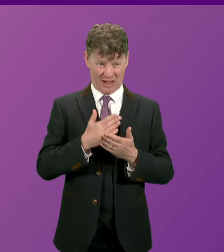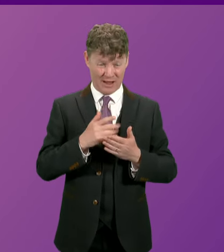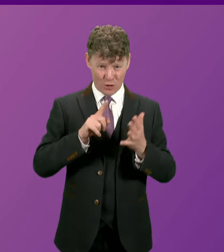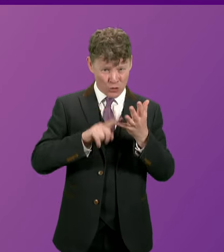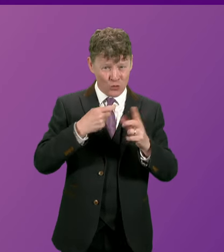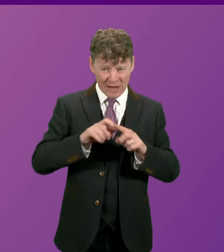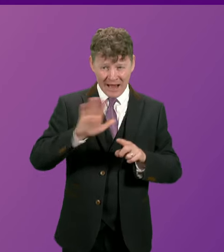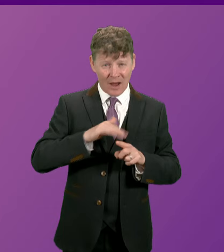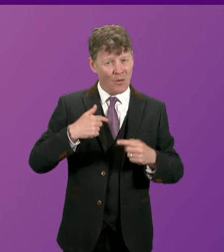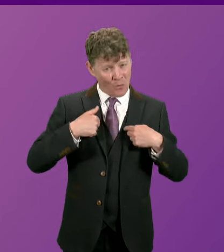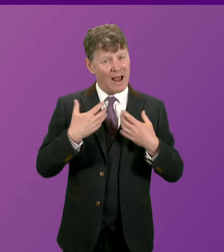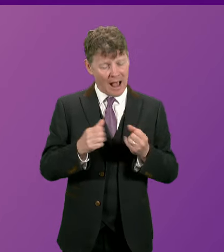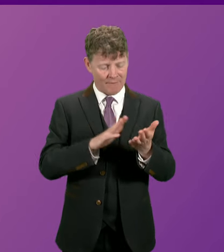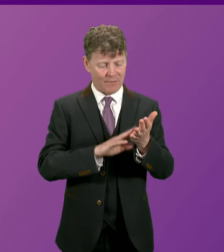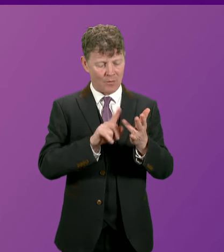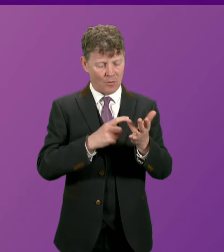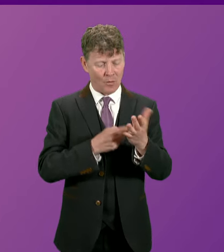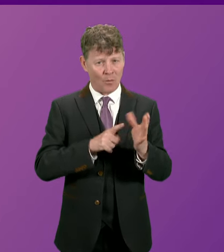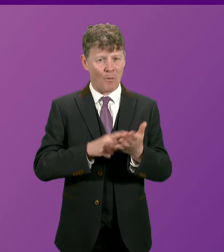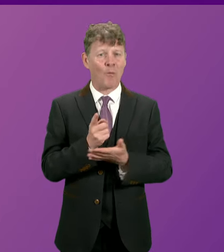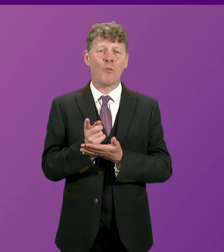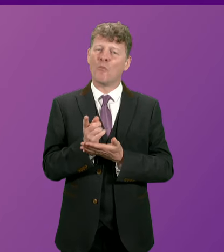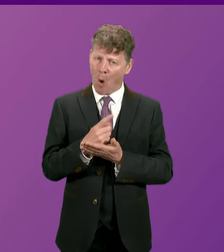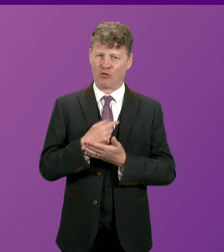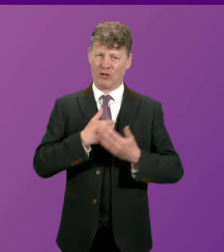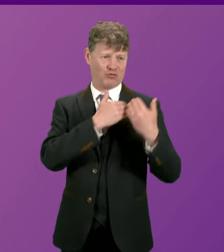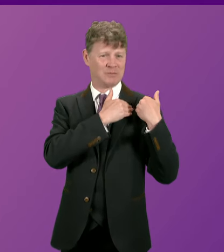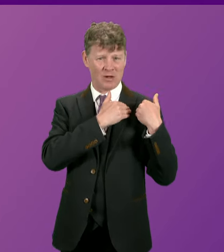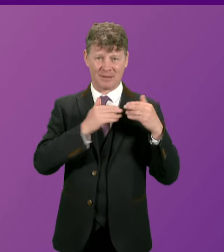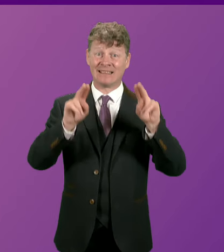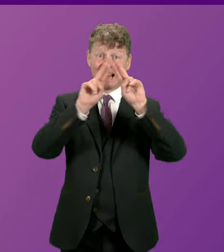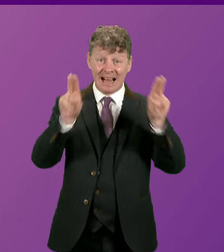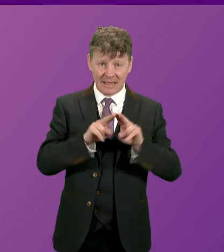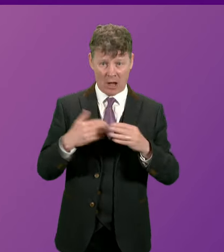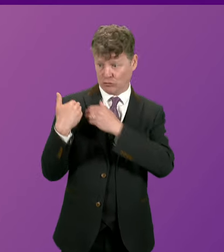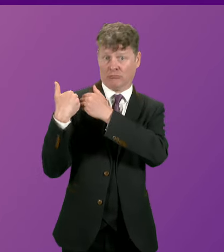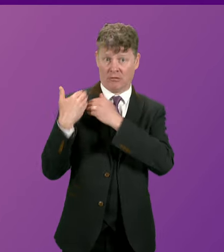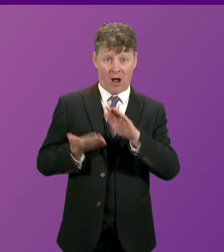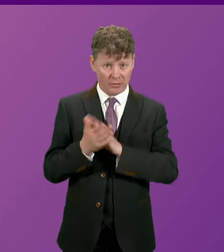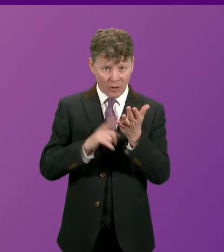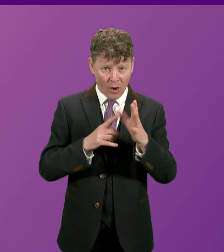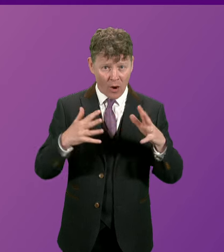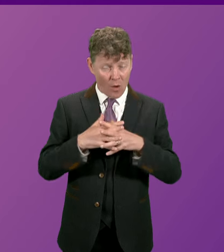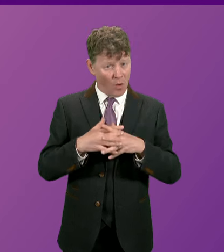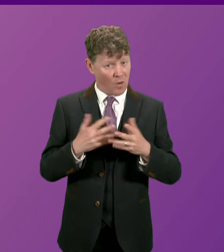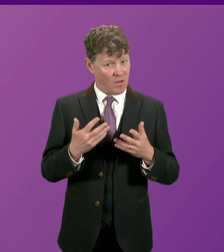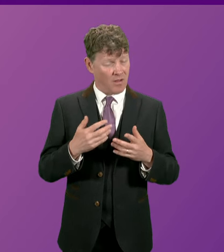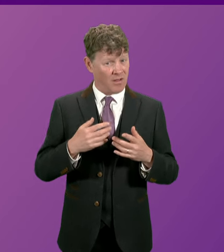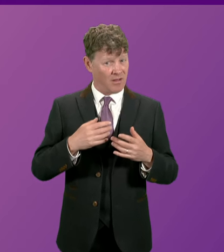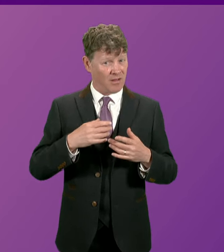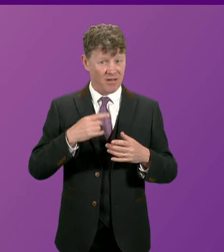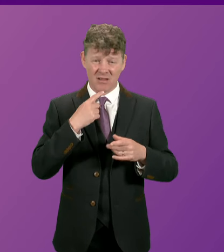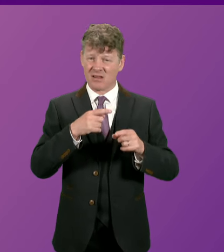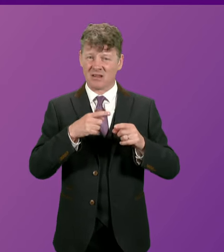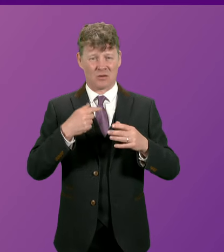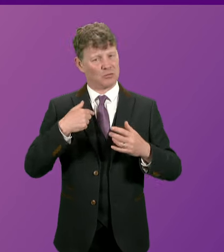responsibility but its international obligations as well. Any unannounced Home Office immigration enforcement visits will raise